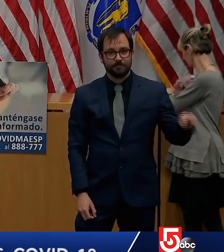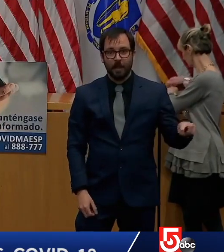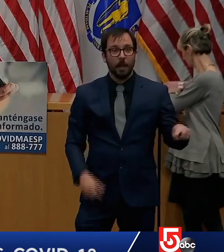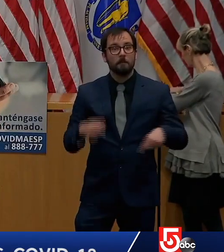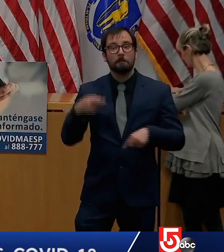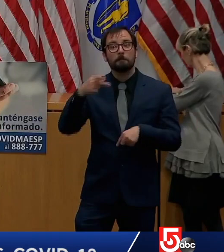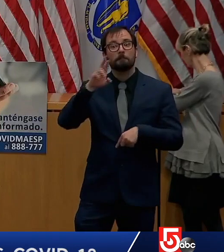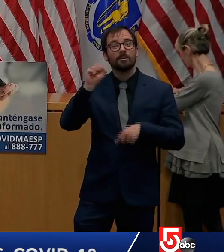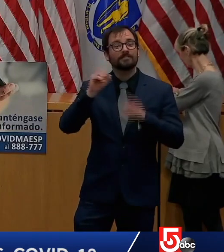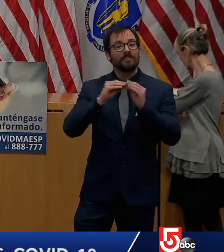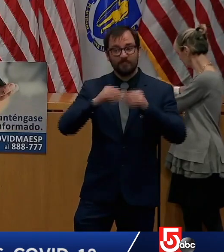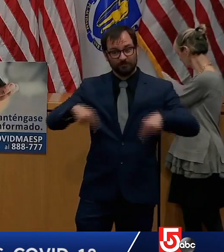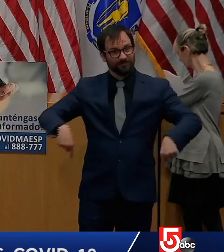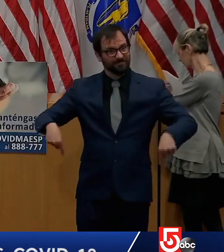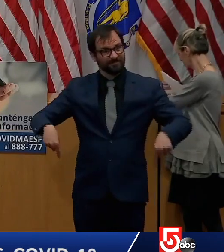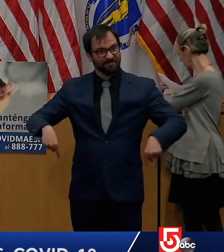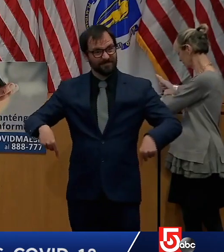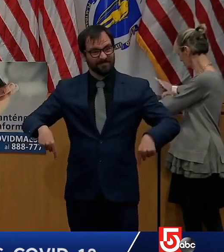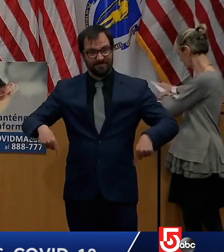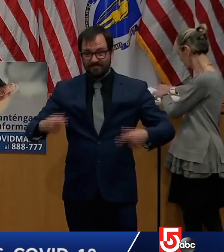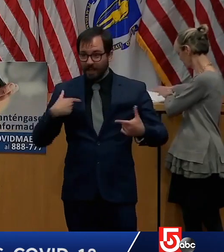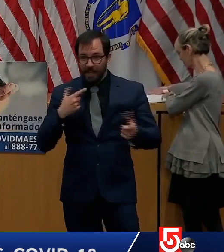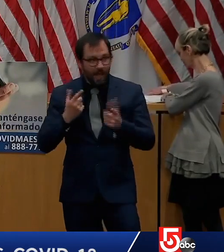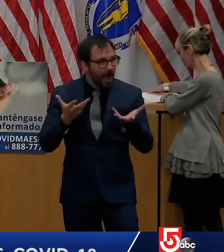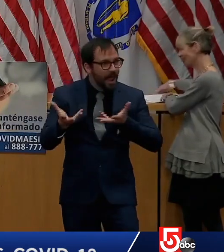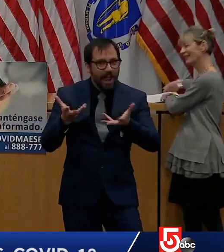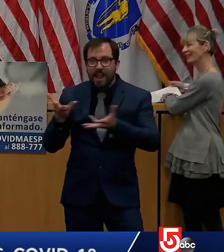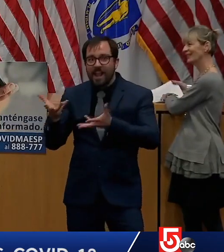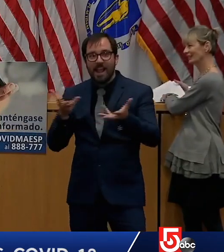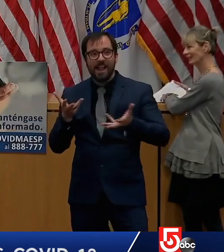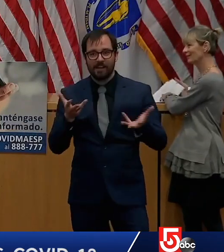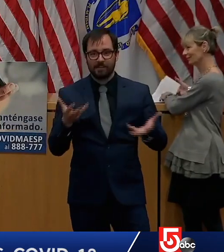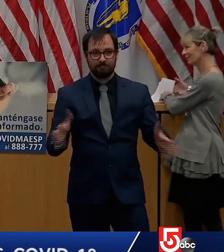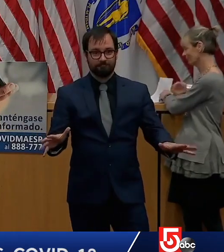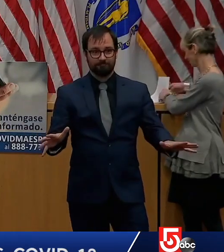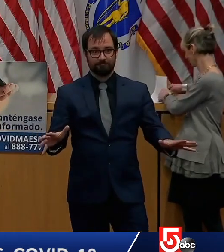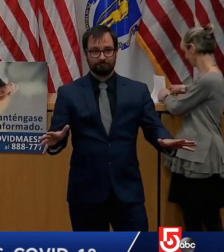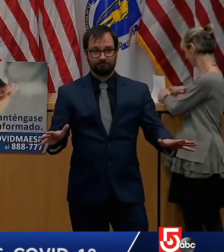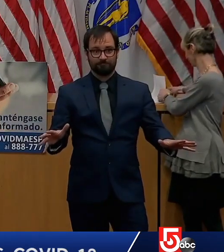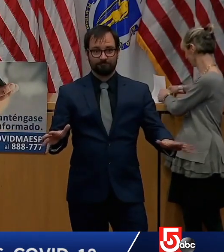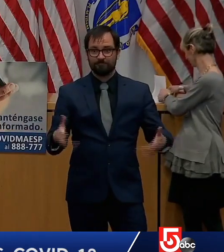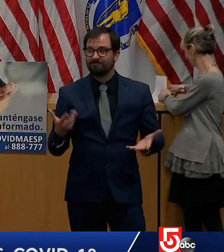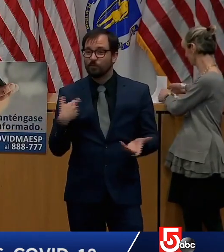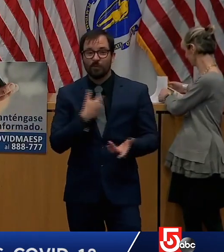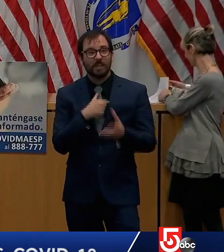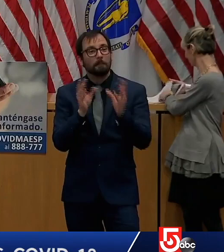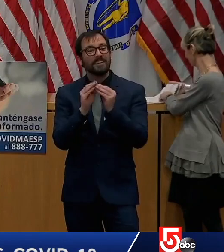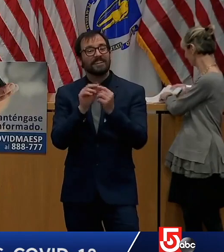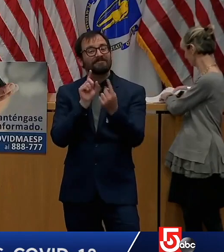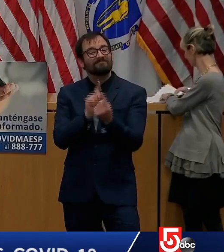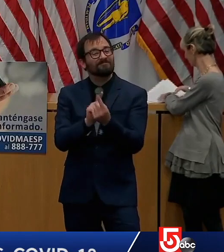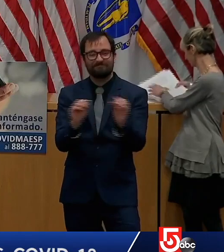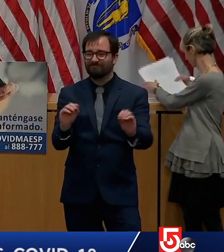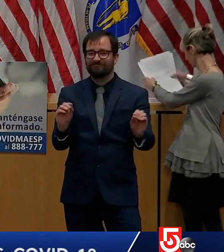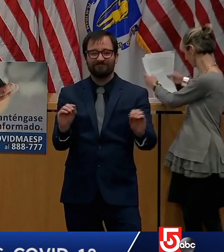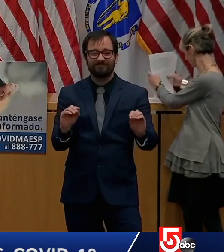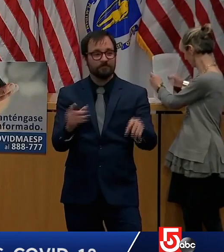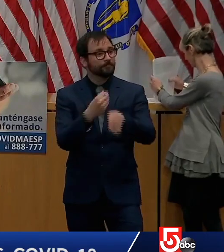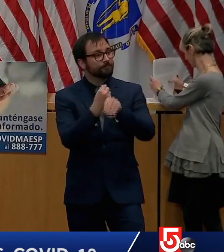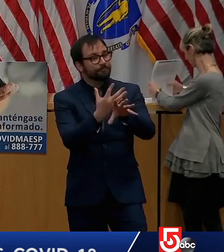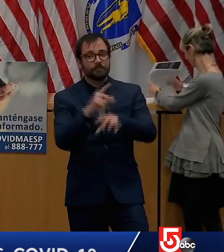And we don't have meetings. We talk on the phone. We Skype. We do Zoom or whatever.